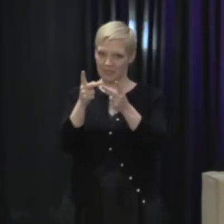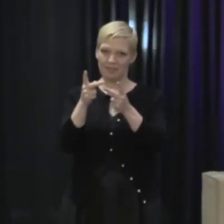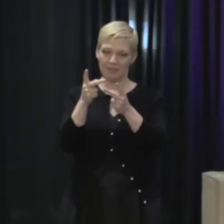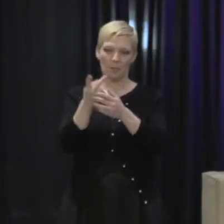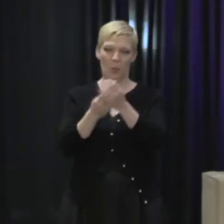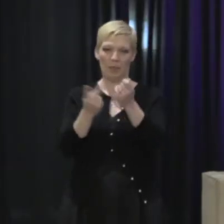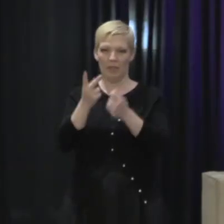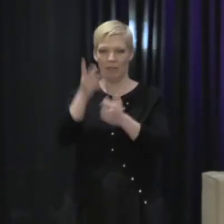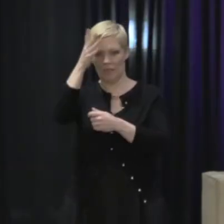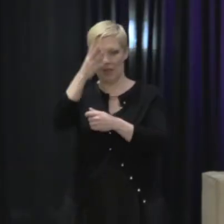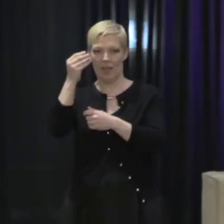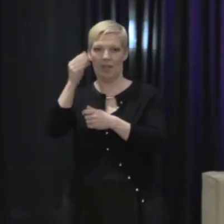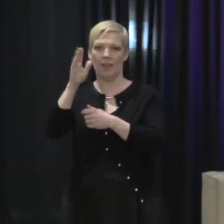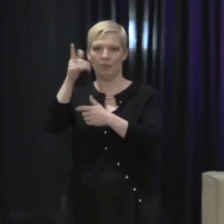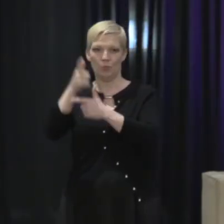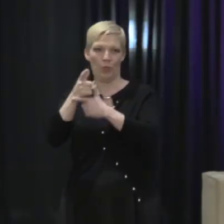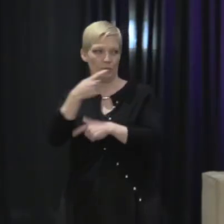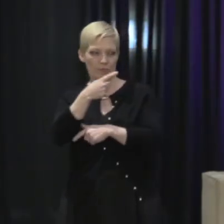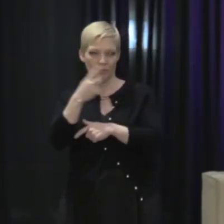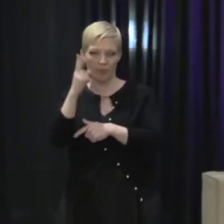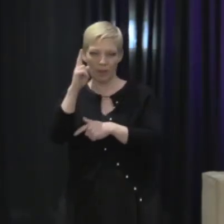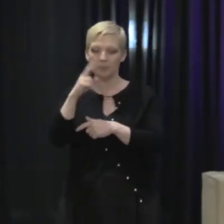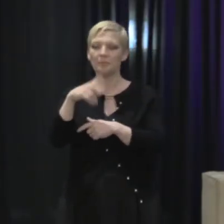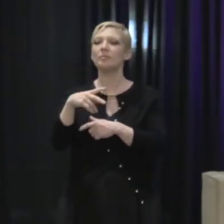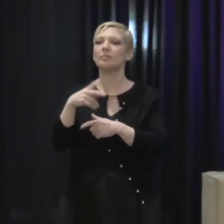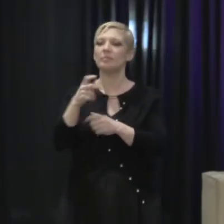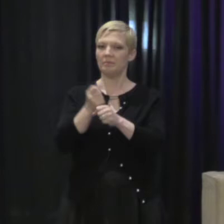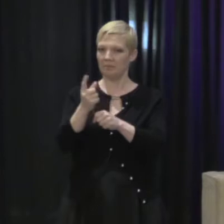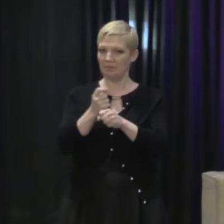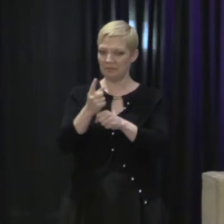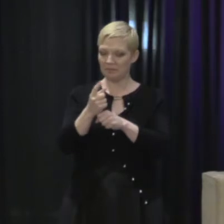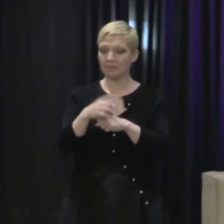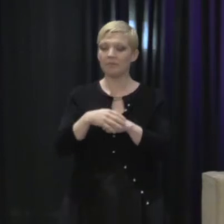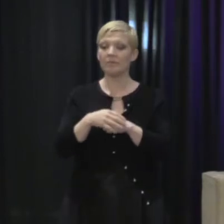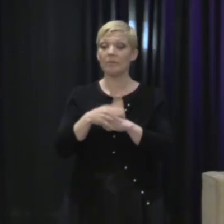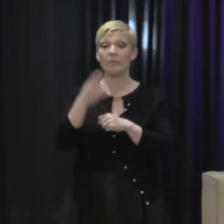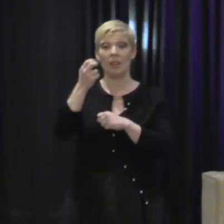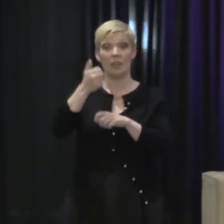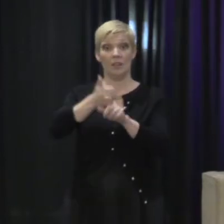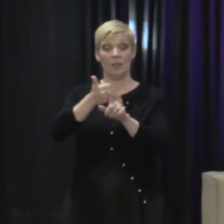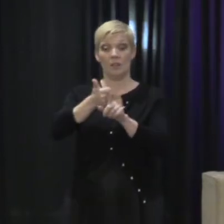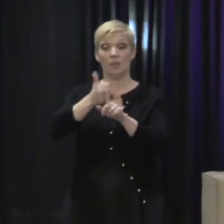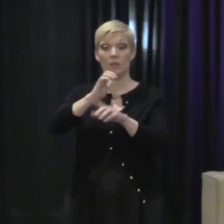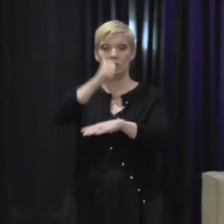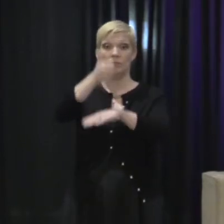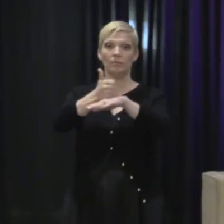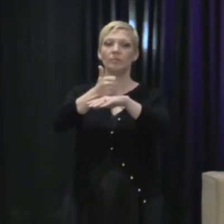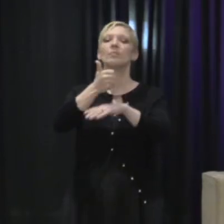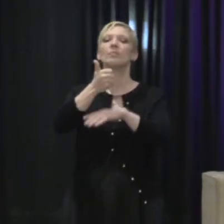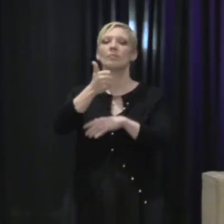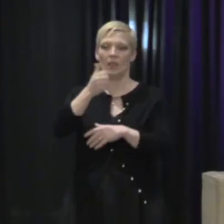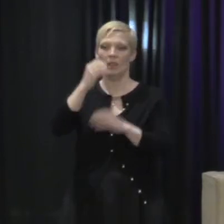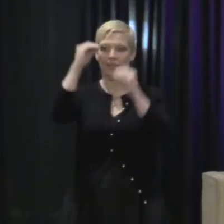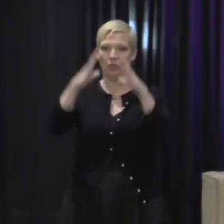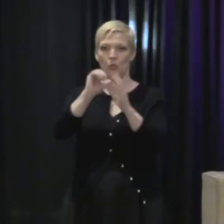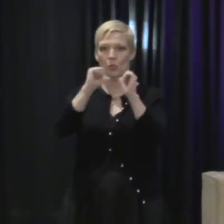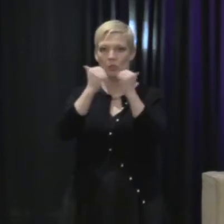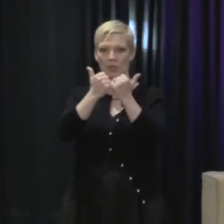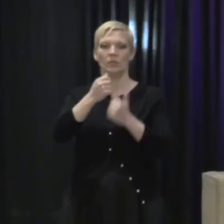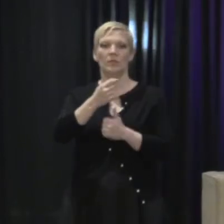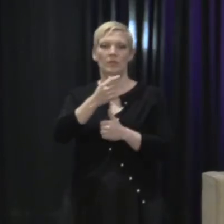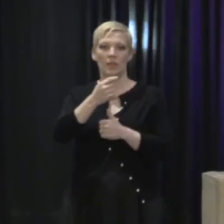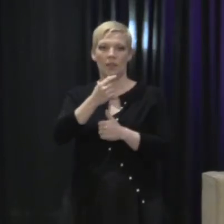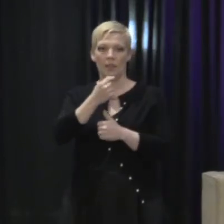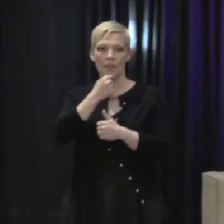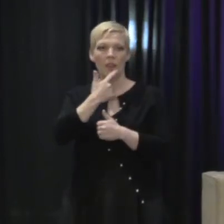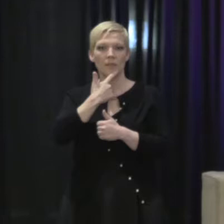Back in 1974, Uncle Mike founded the Lesbian and Gay Teachers Association of New York. And he thinks